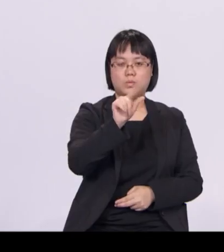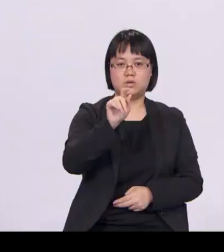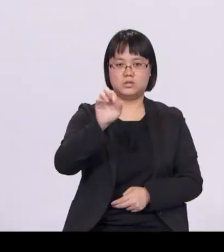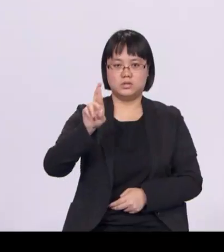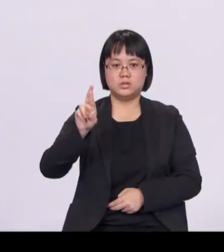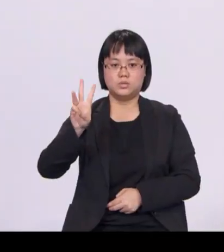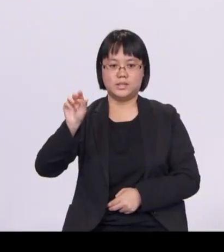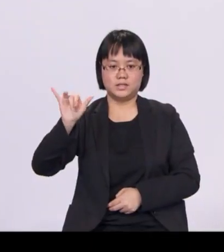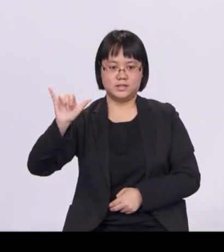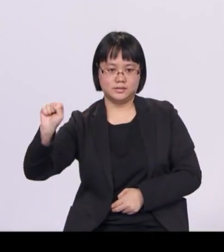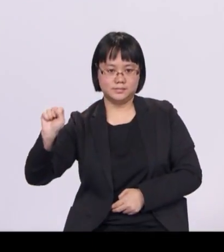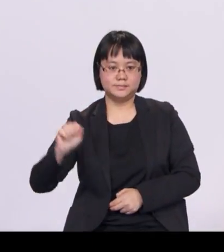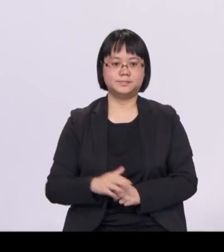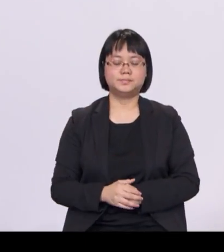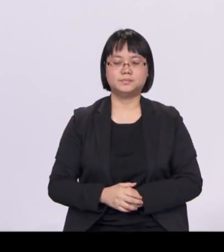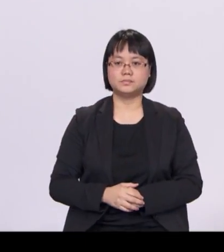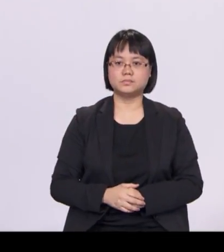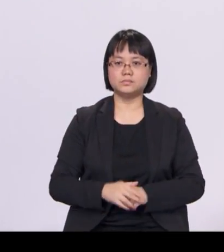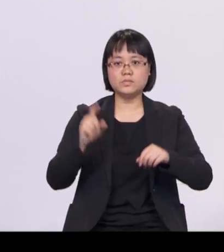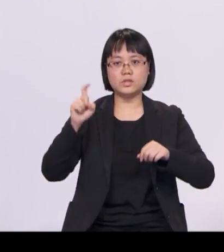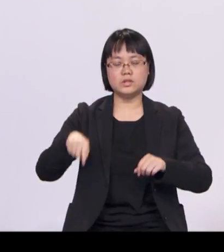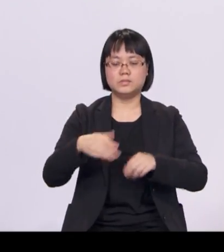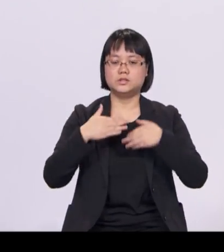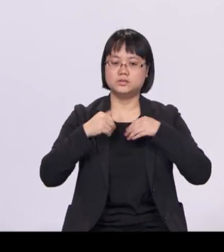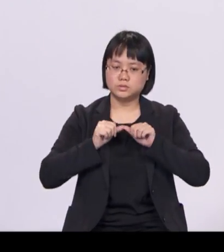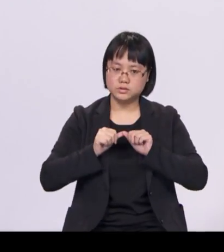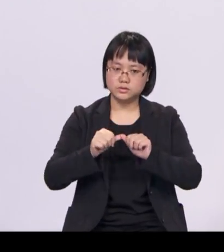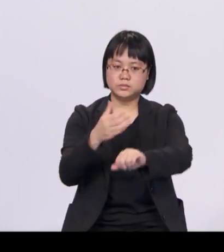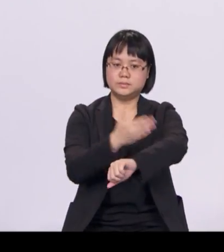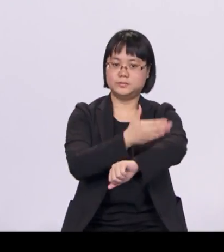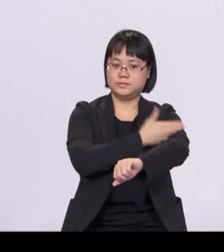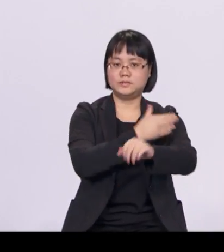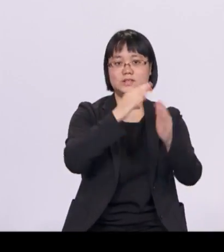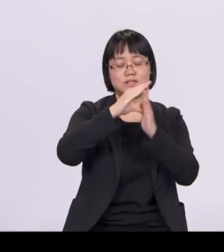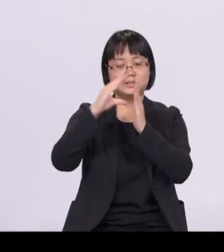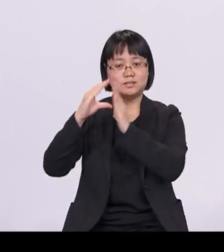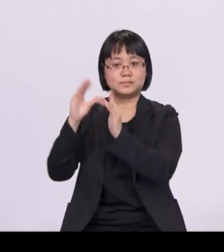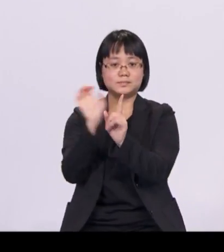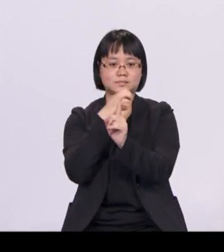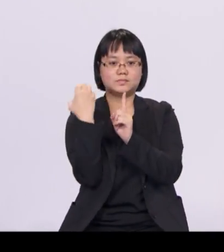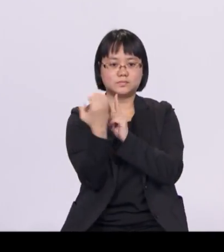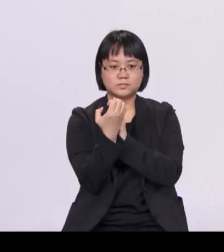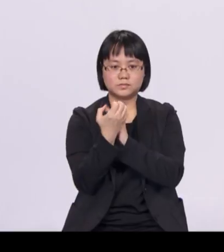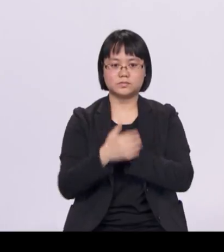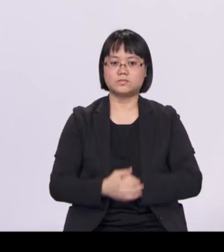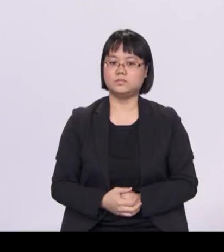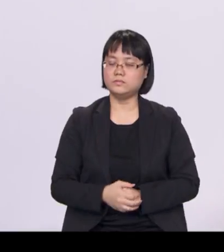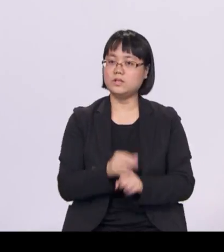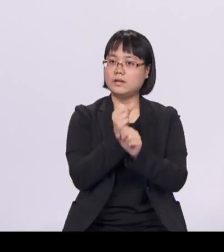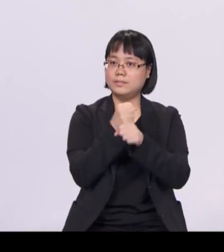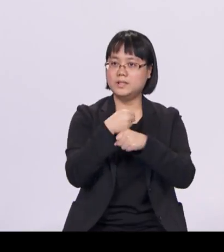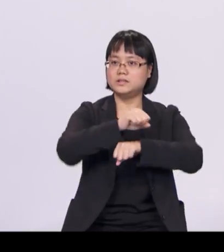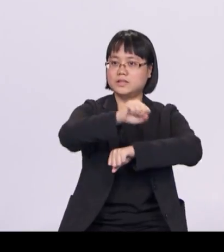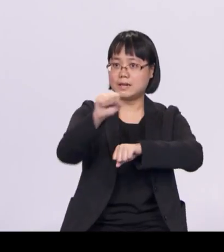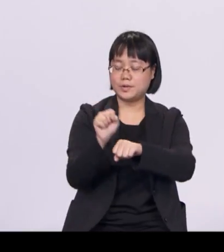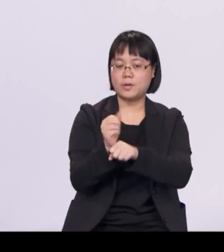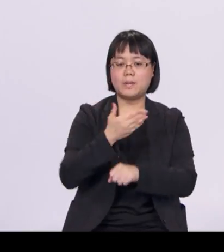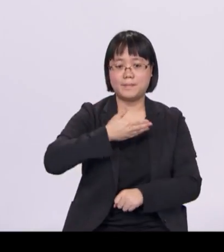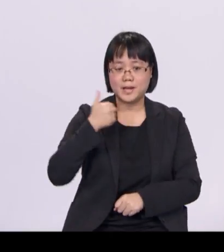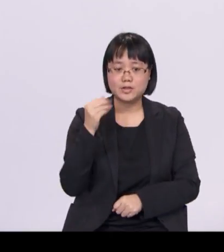We must continue to improve our city and our environment, and make Singapore an even better home to live, work and play in.